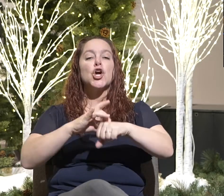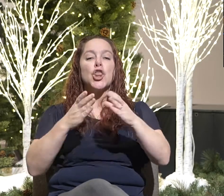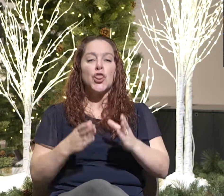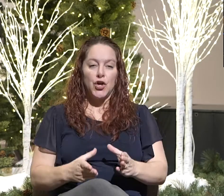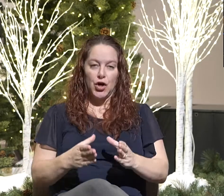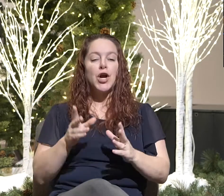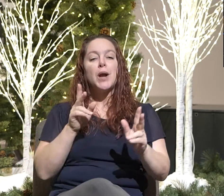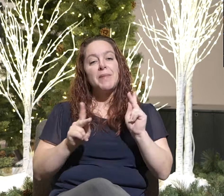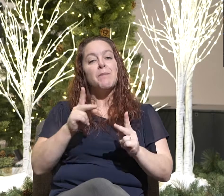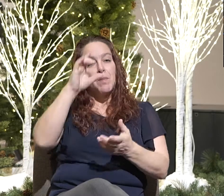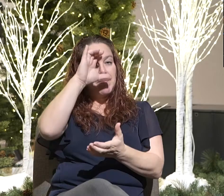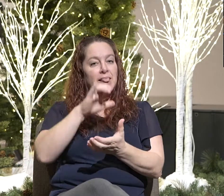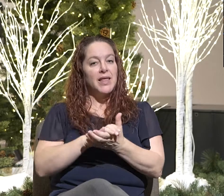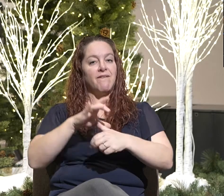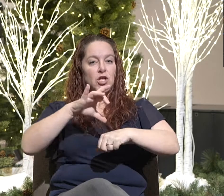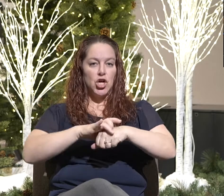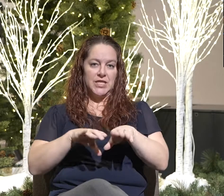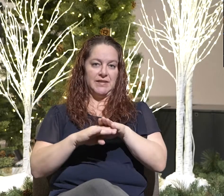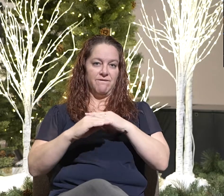It happens. I'm not, you know,